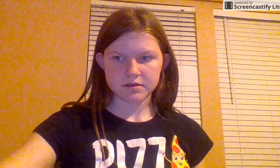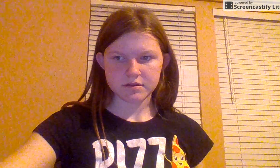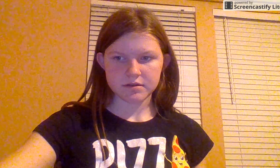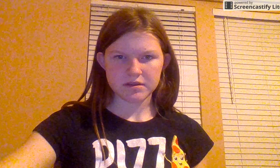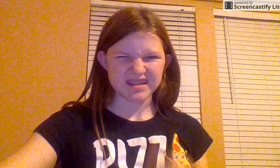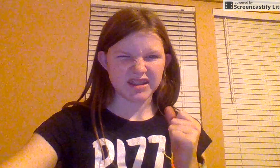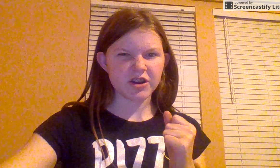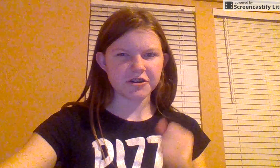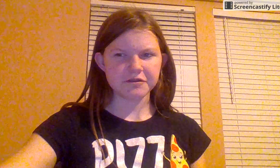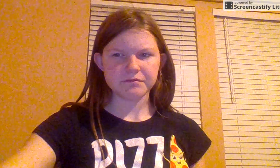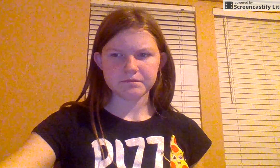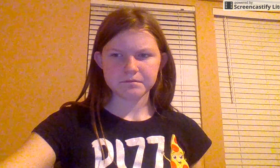darn.